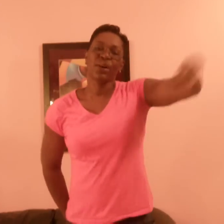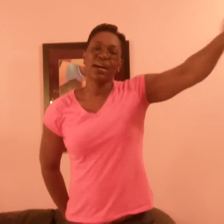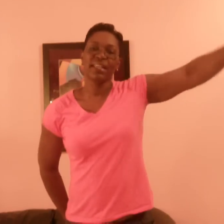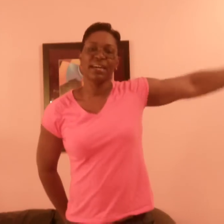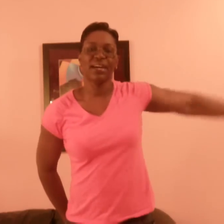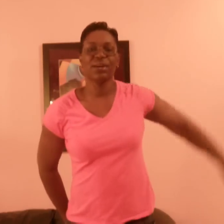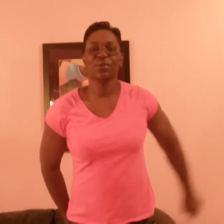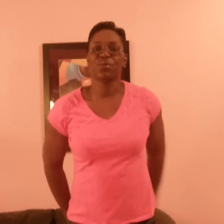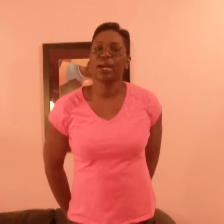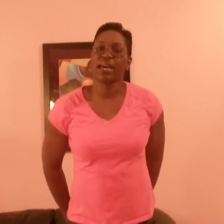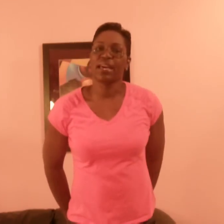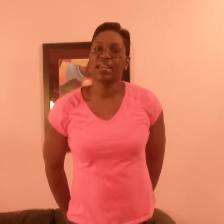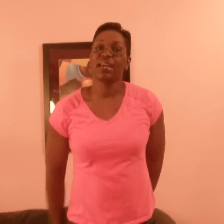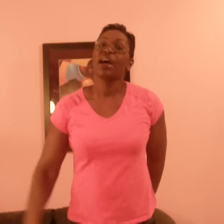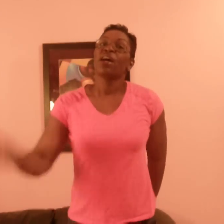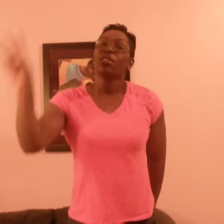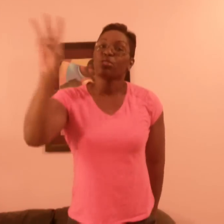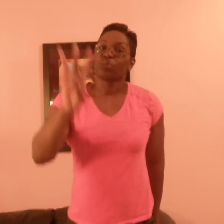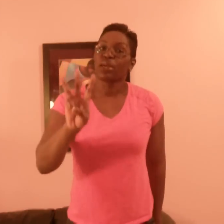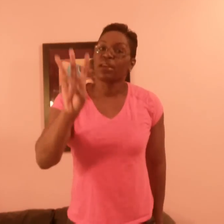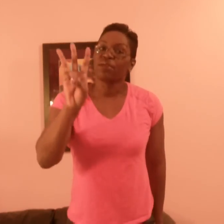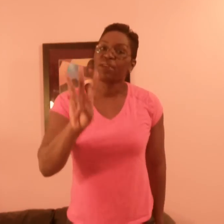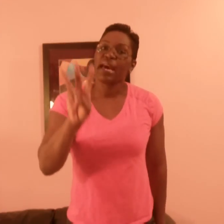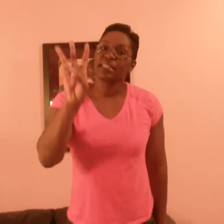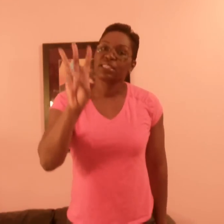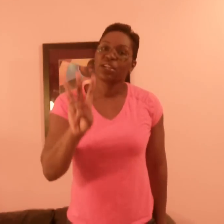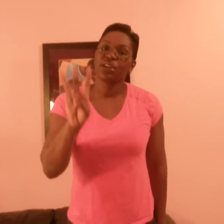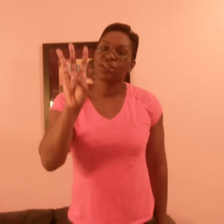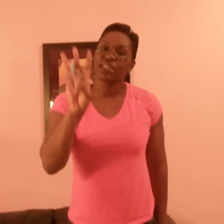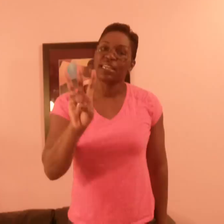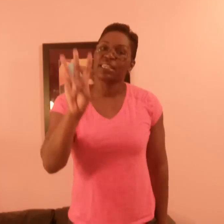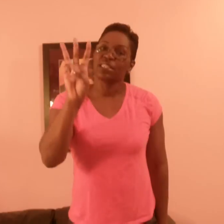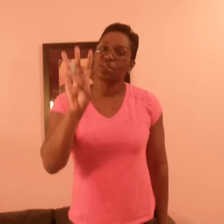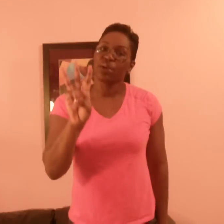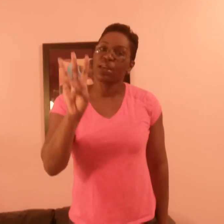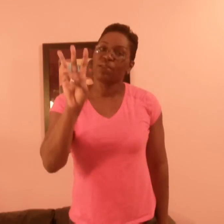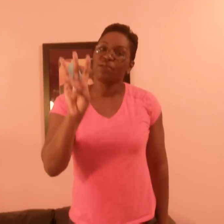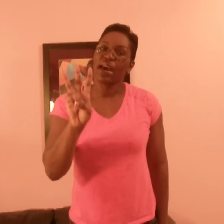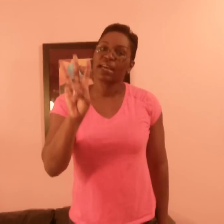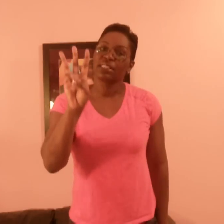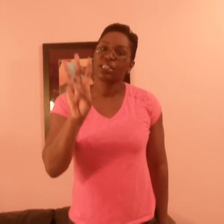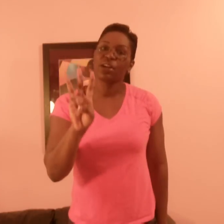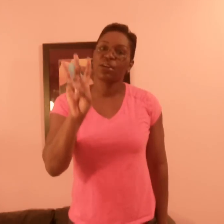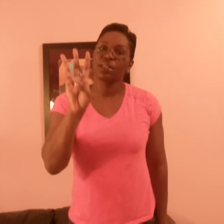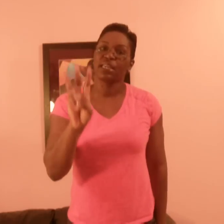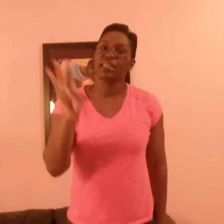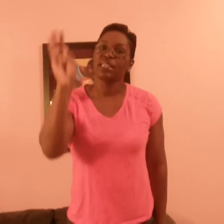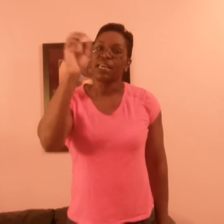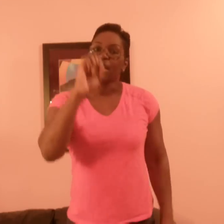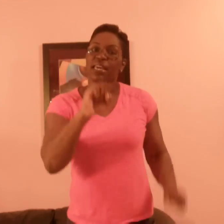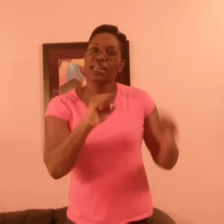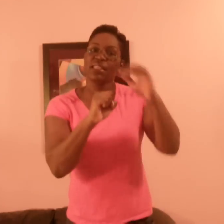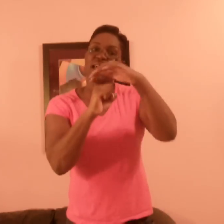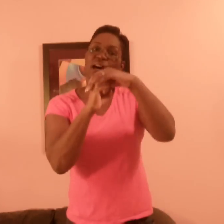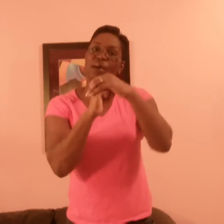run away Three fat turkeys, three fat turkeys. In the